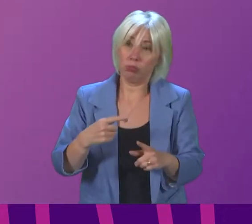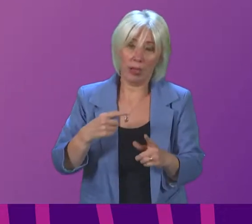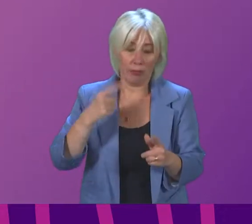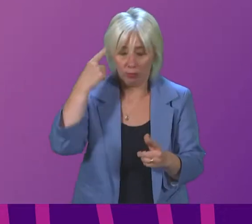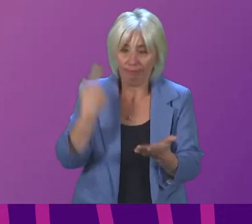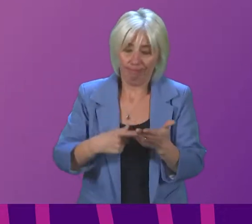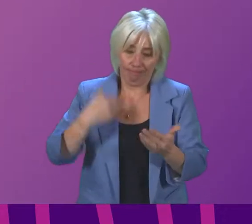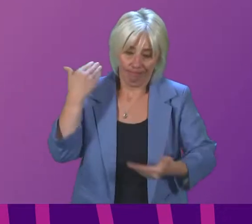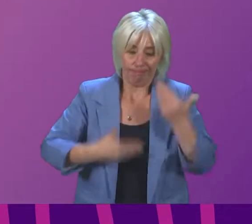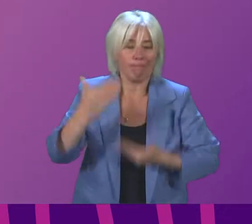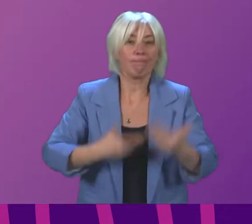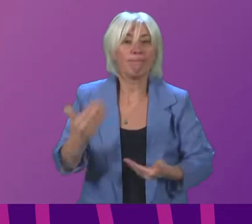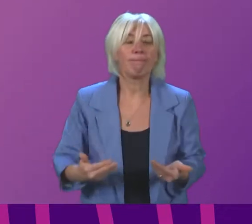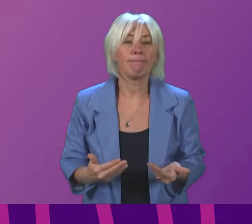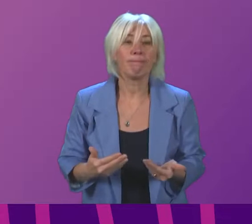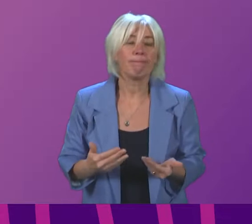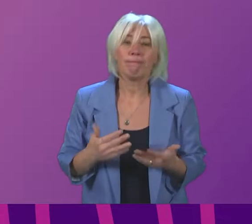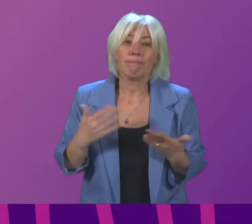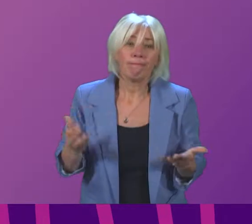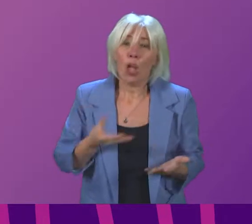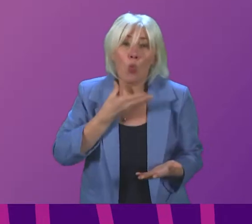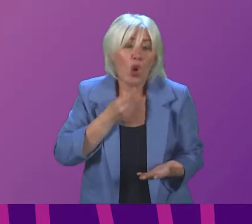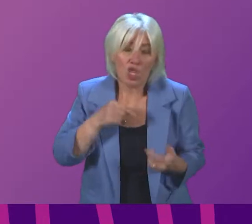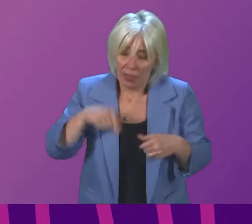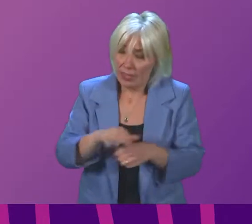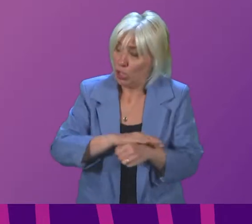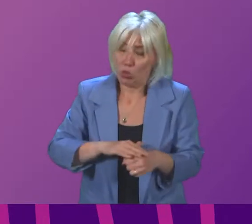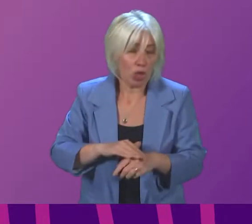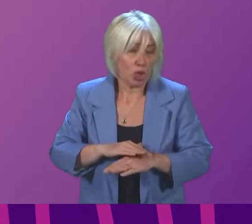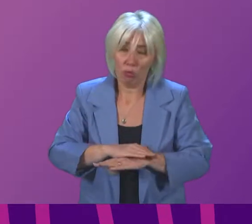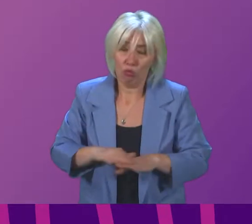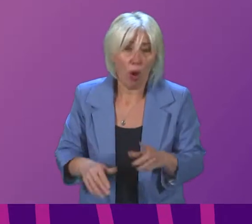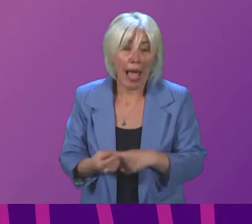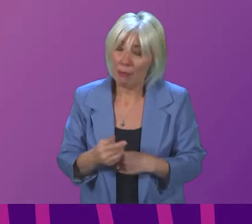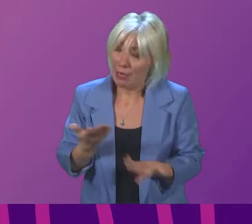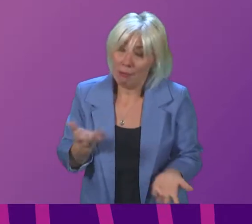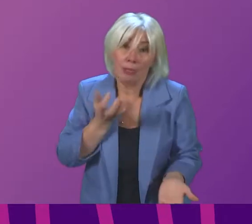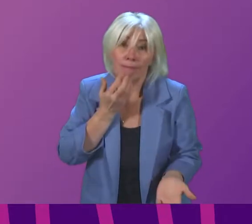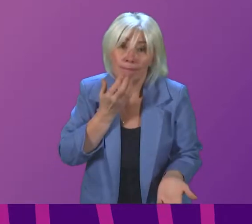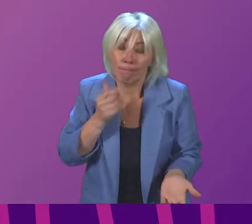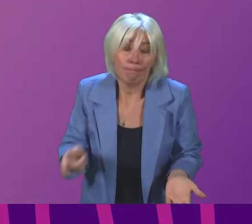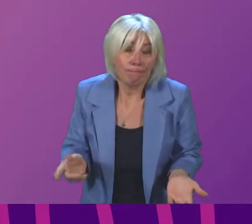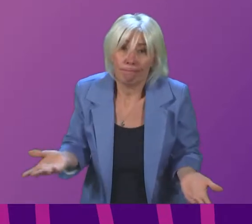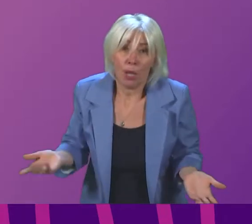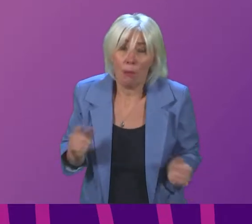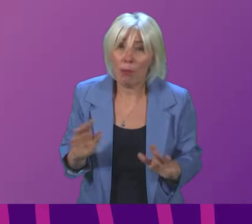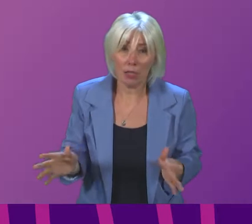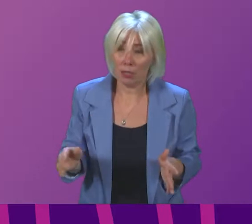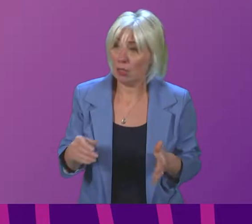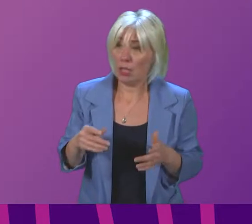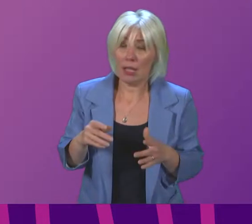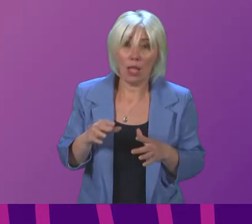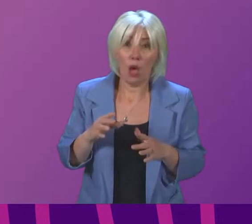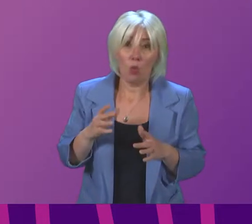I don't say that with any I wish we weren't in this situation but we are and we don't do businesses or anybody else in society